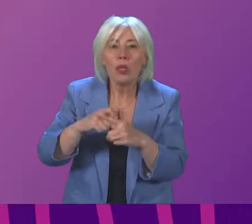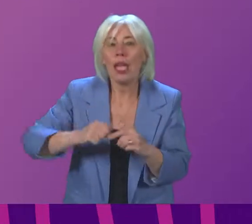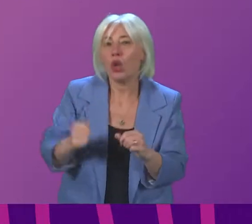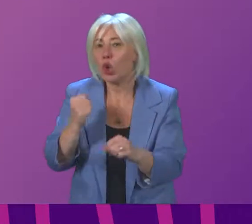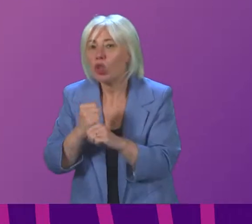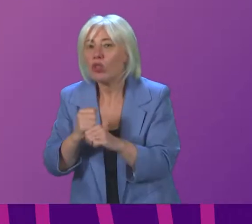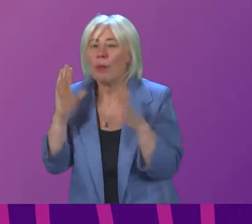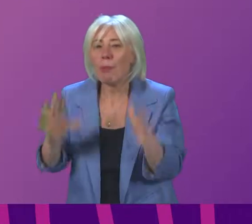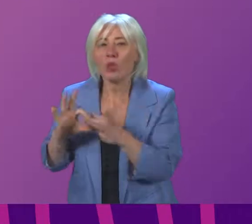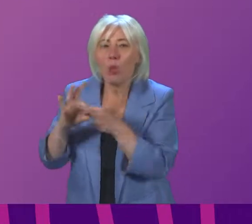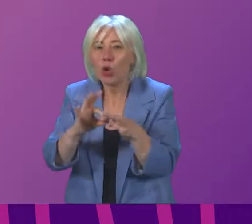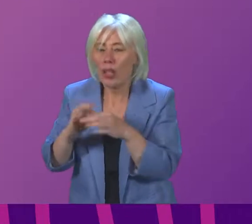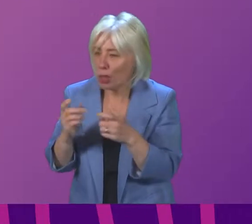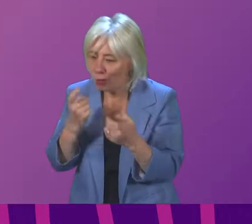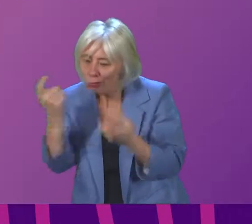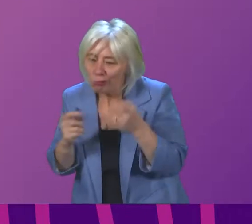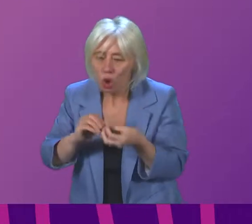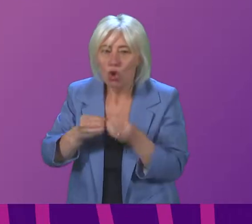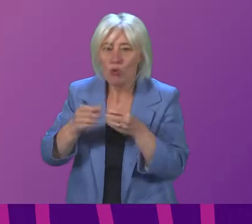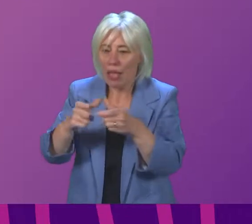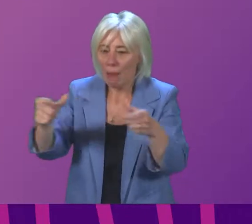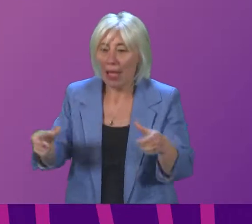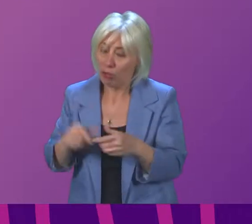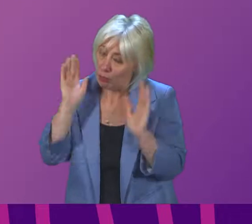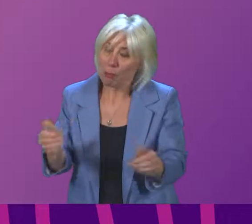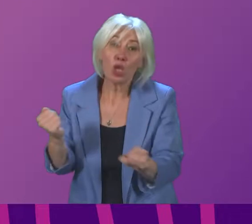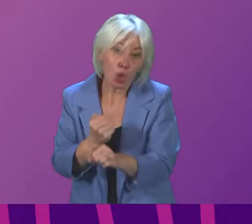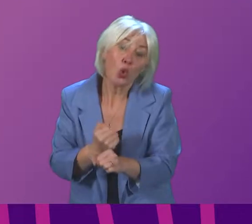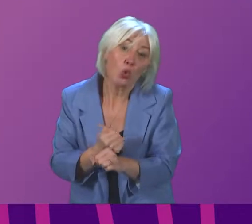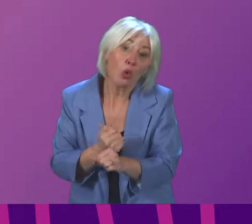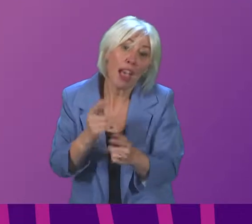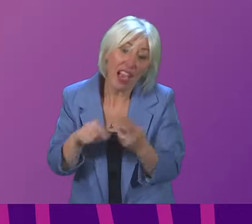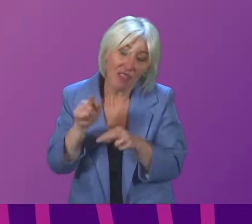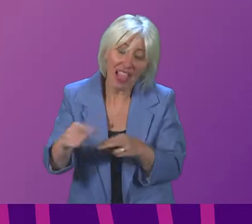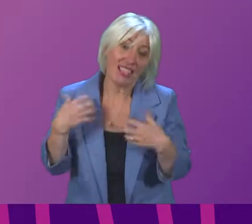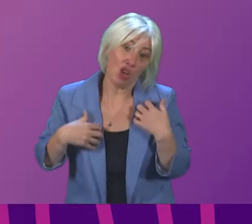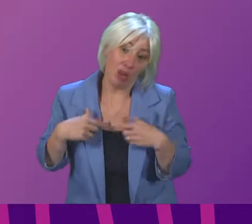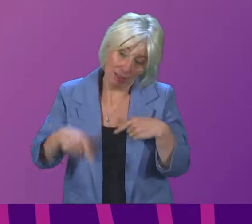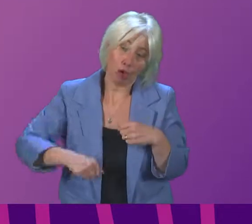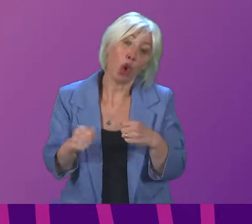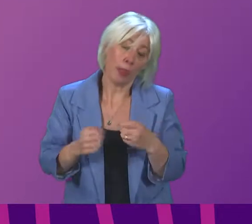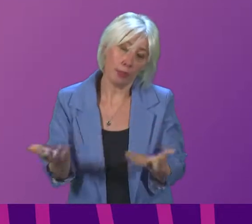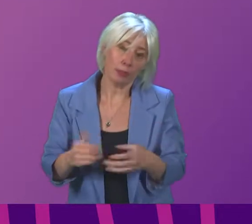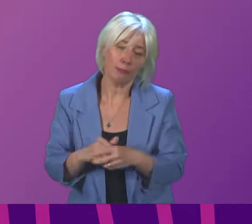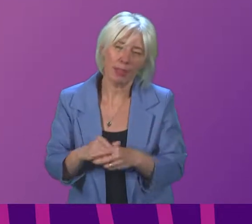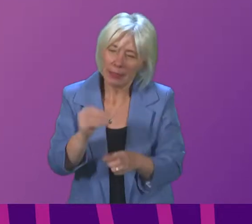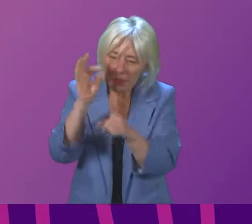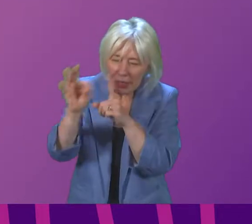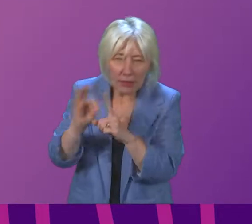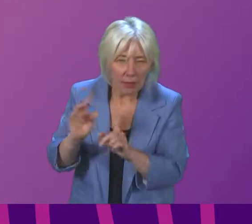working together to find a package, then that is what needs to be done in the national interest. A few specific questions.